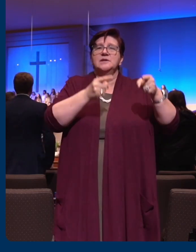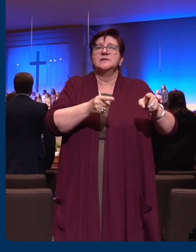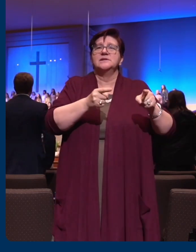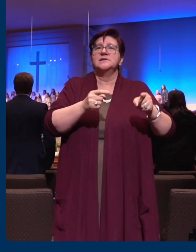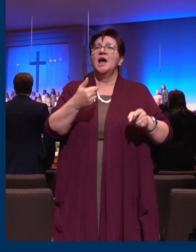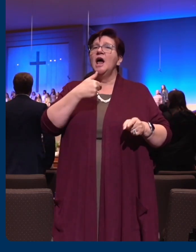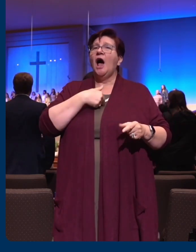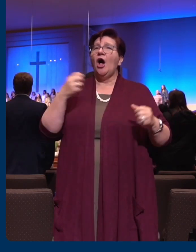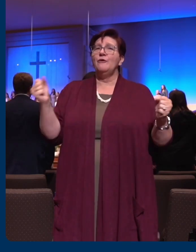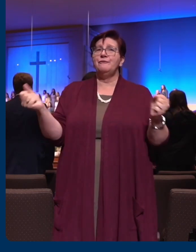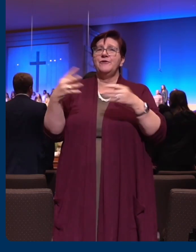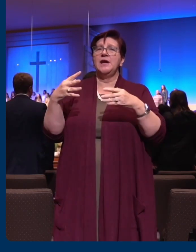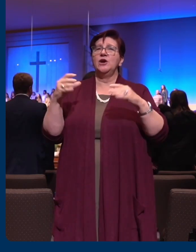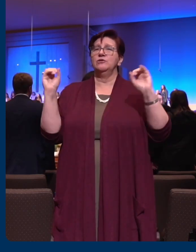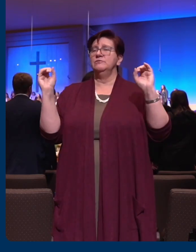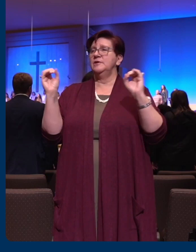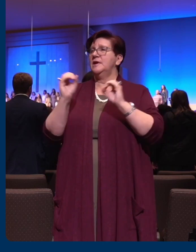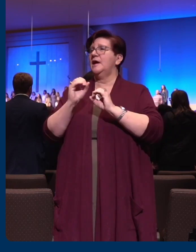shall I fear?